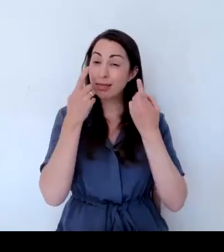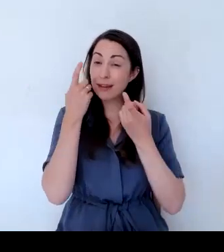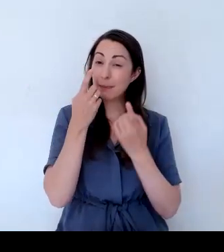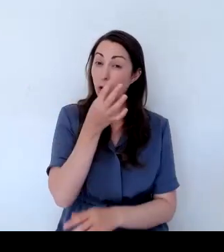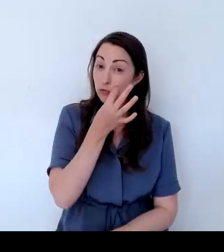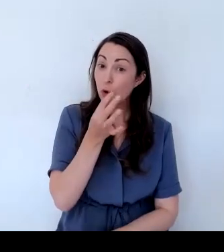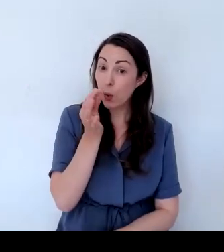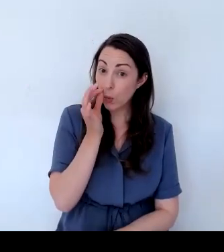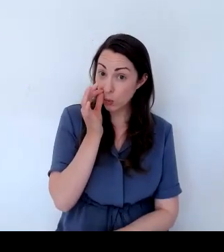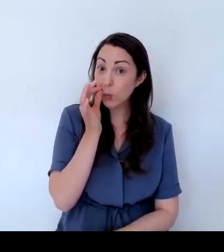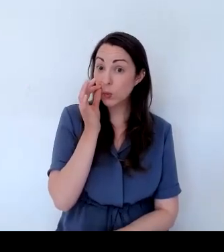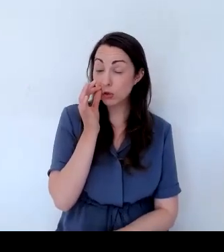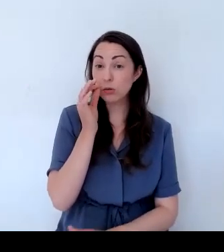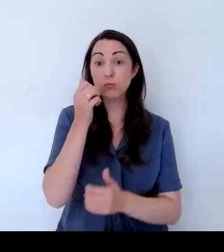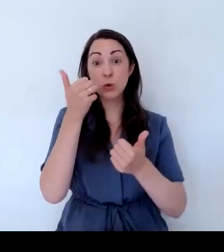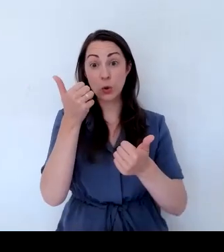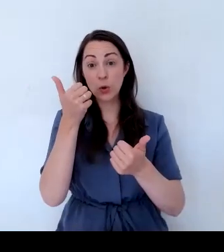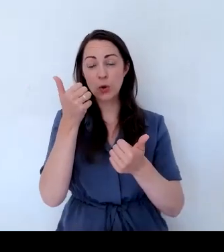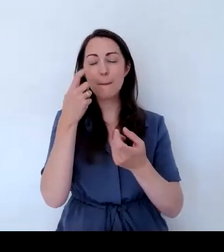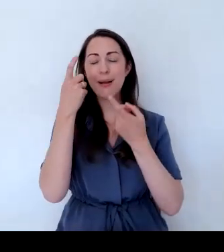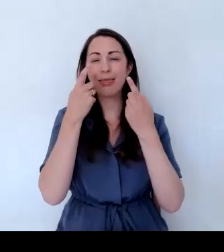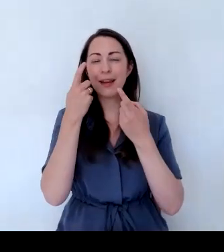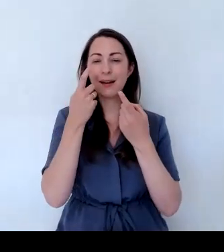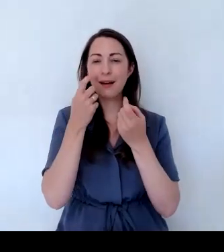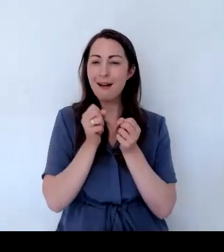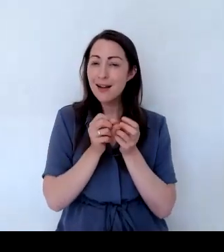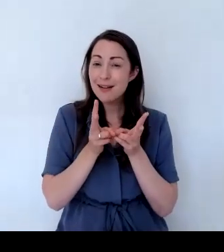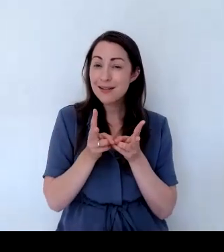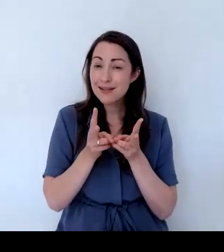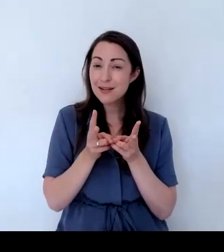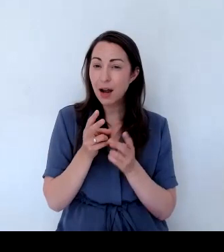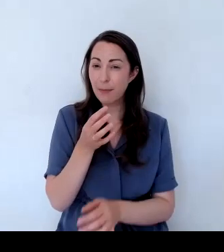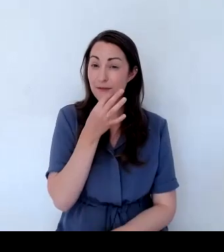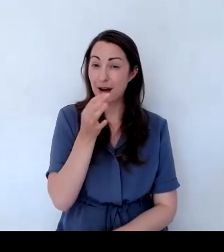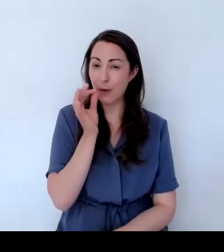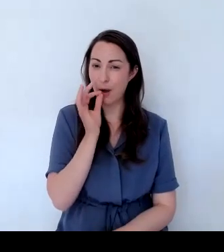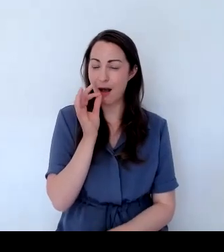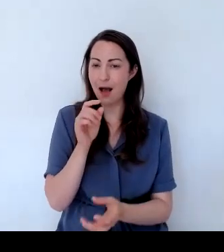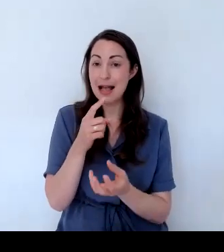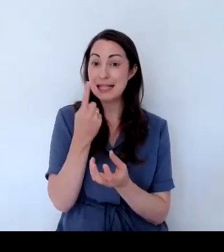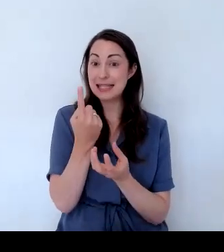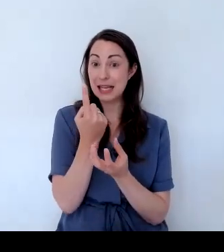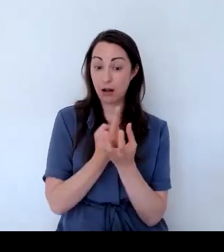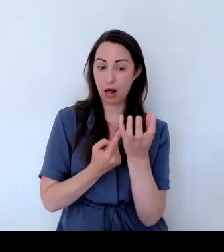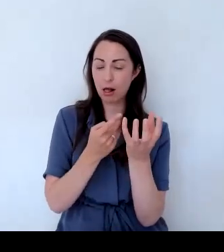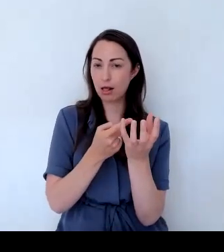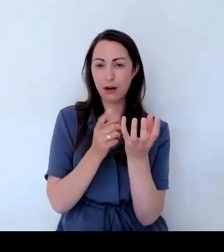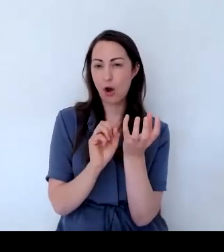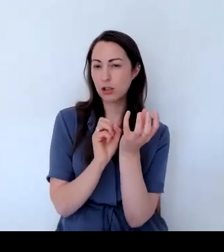the type of flower that you need to choose. It needs to be a single flower rather than a double.